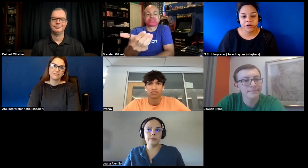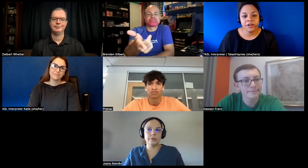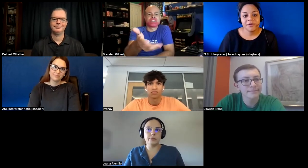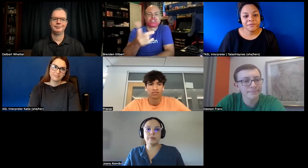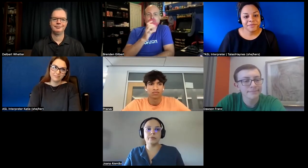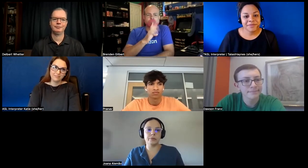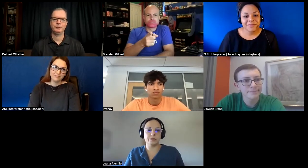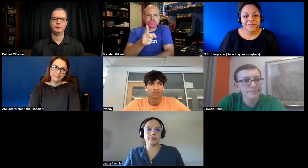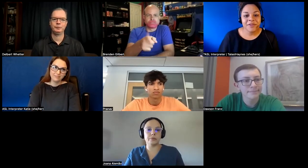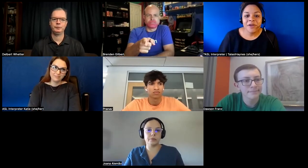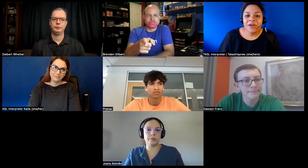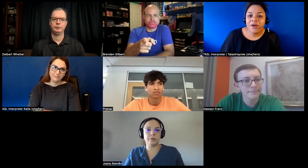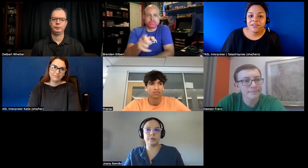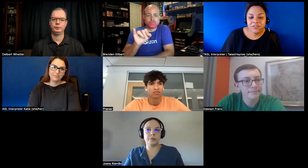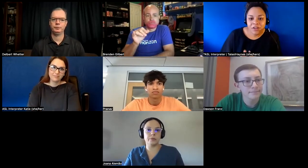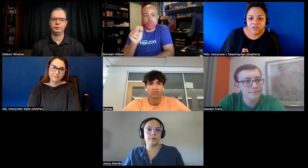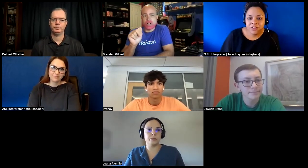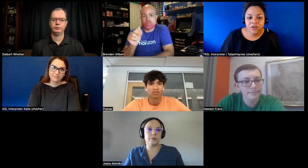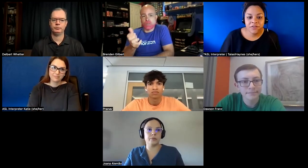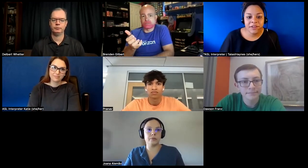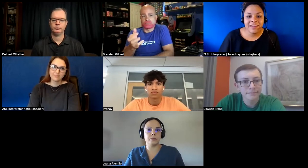oh go ahead uh do you have something to say